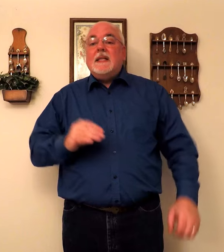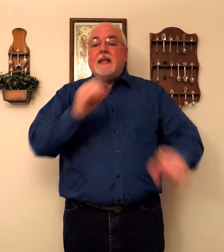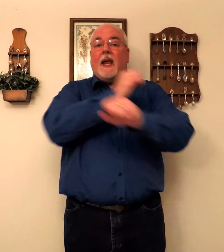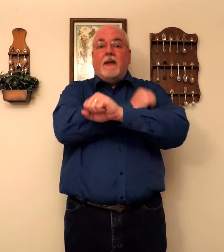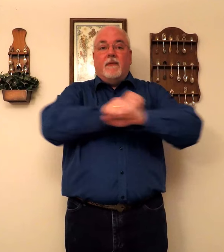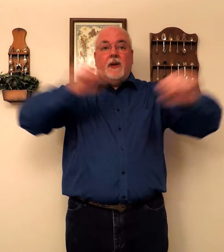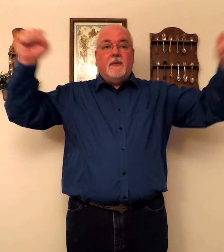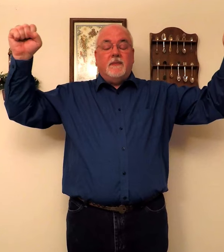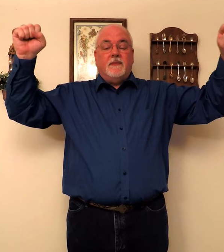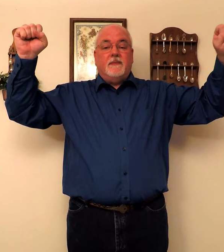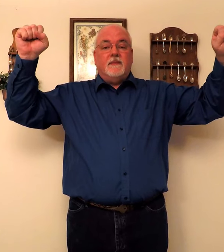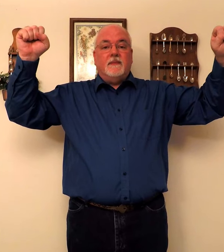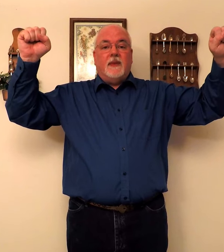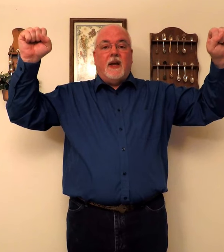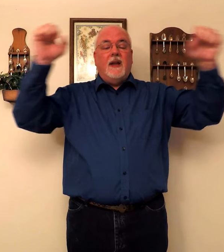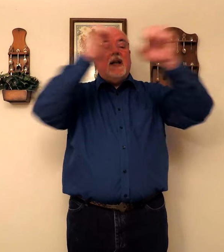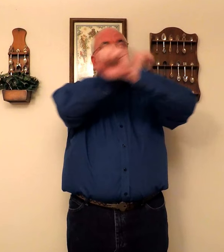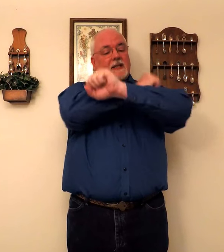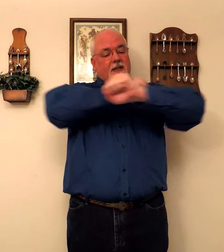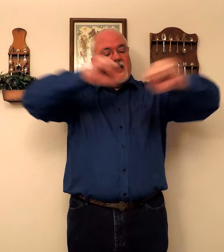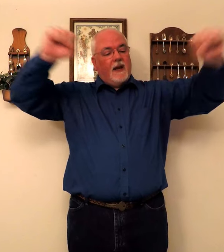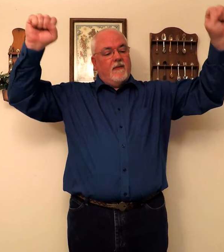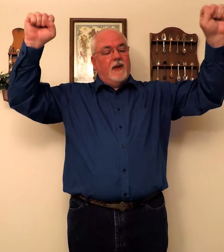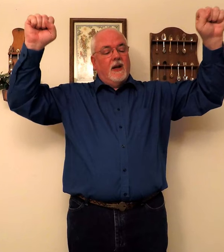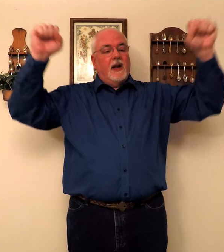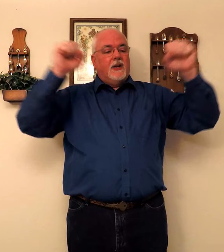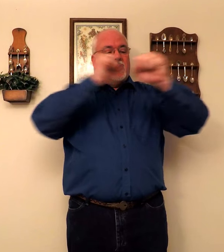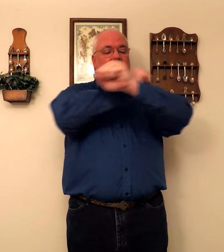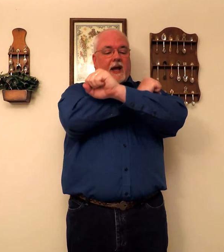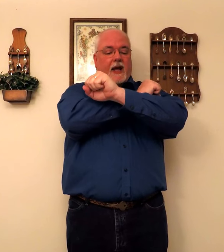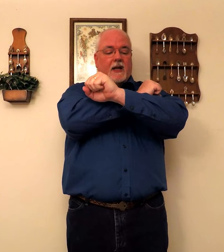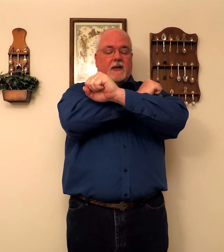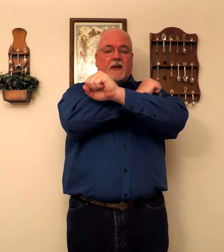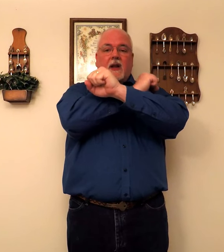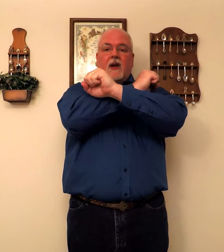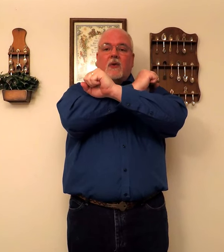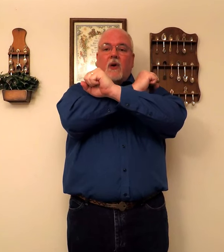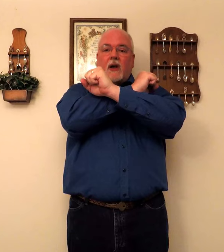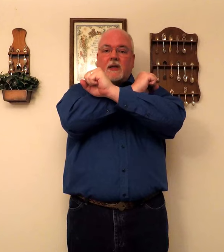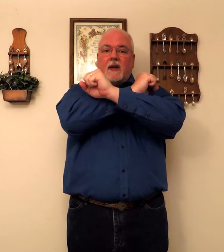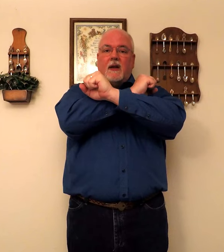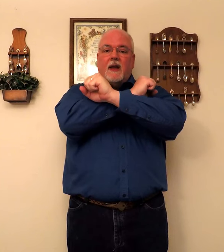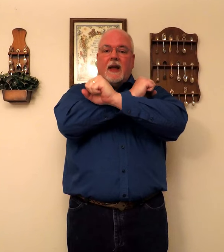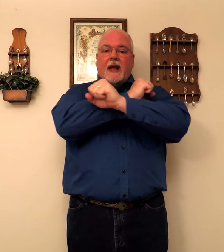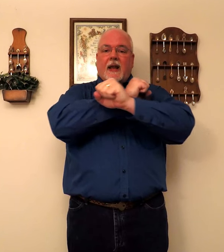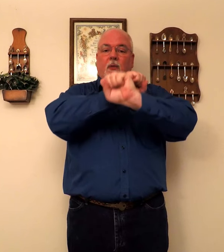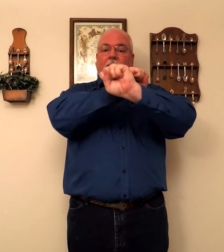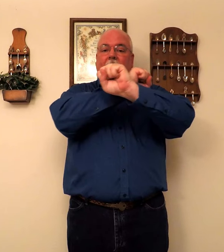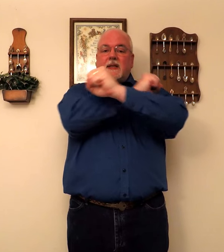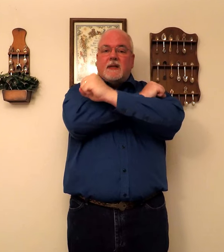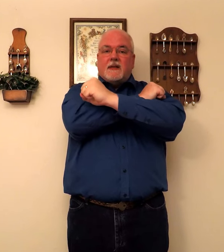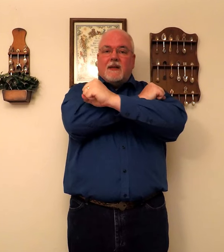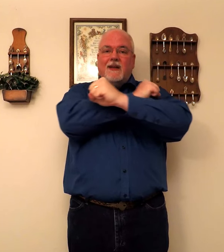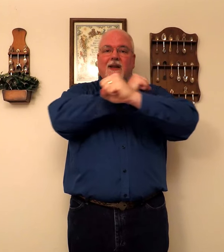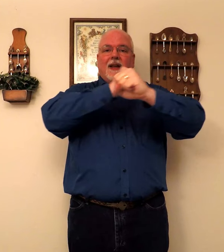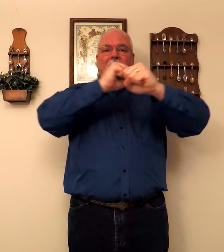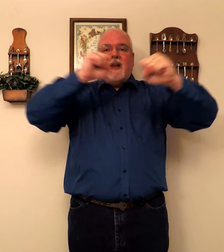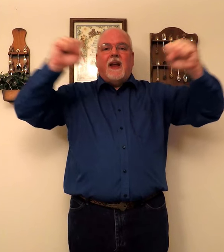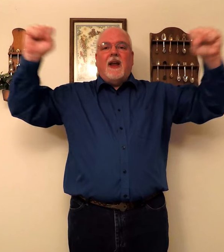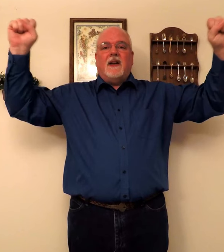Saved. Okay? Saved. Just a hand crossing. And with S's. And